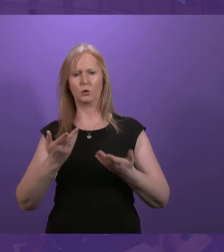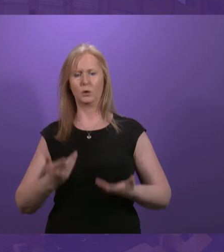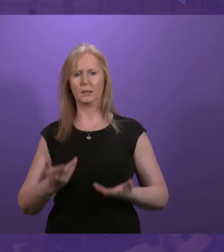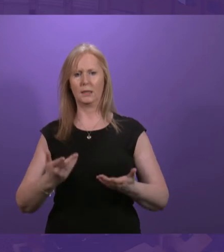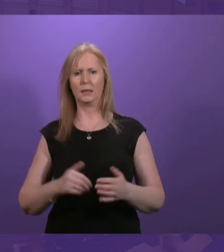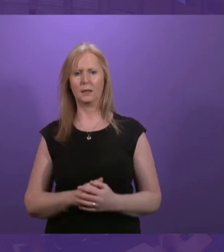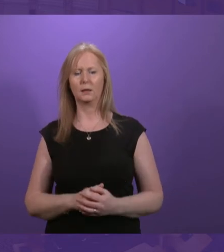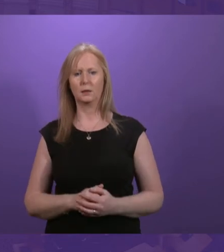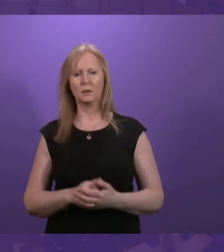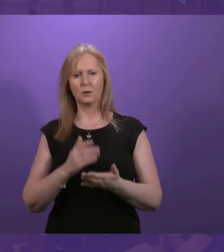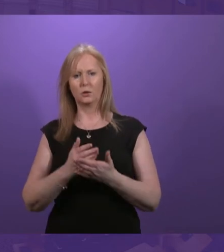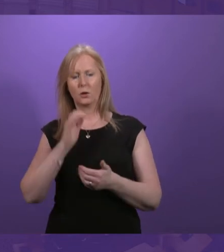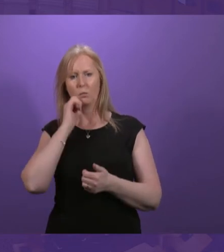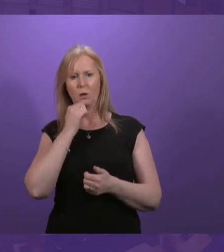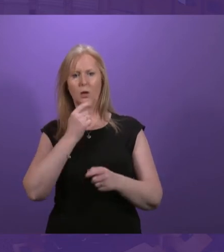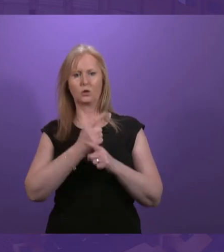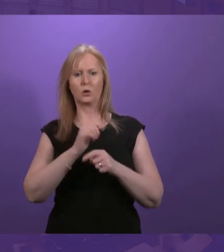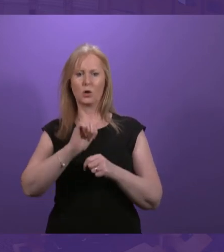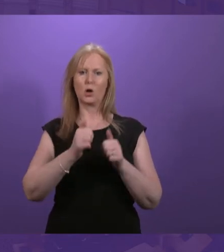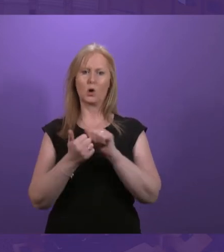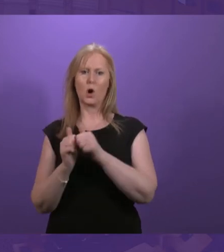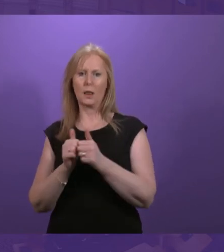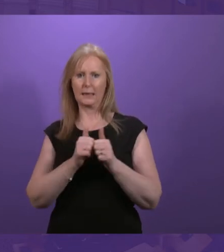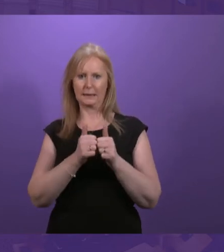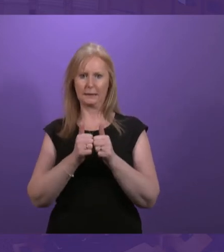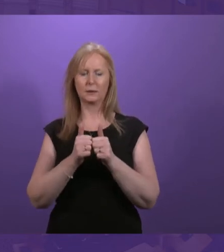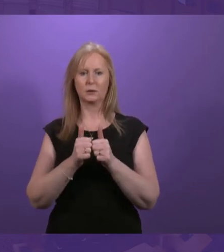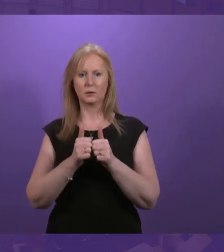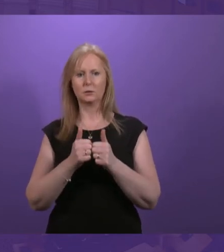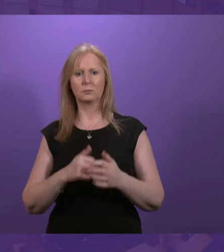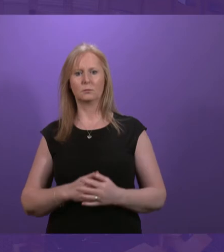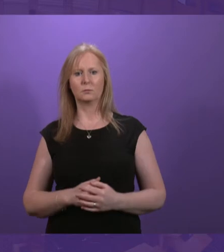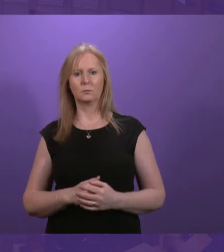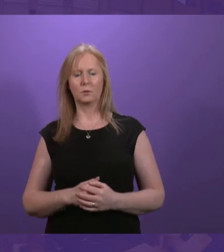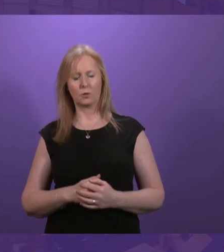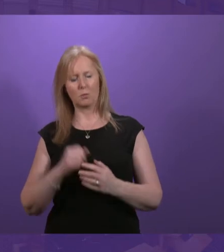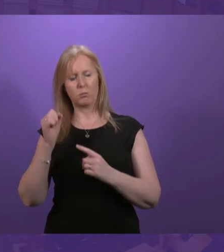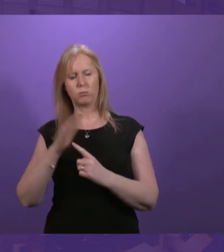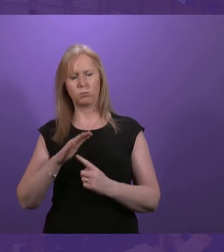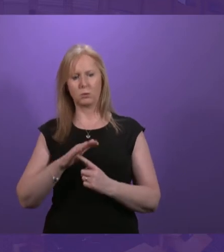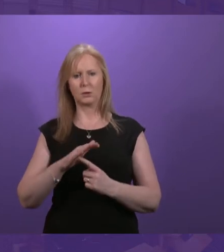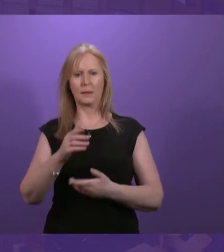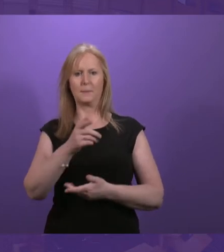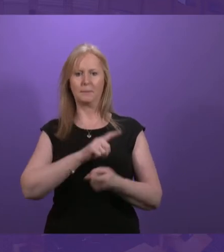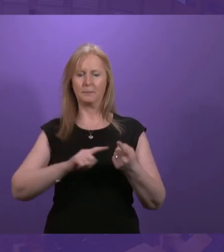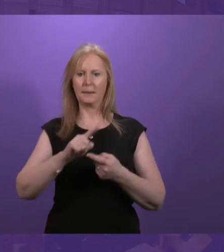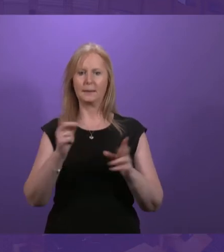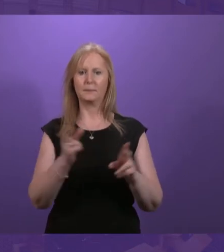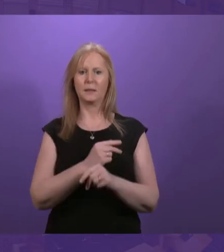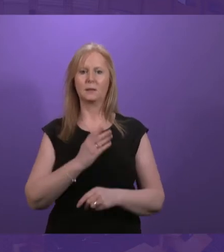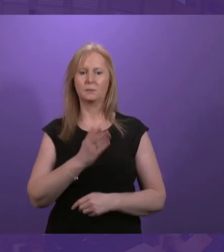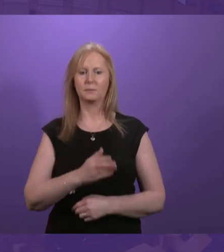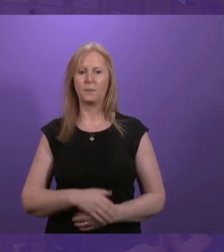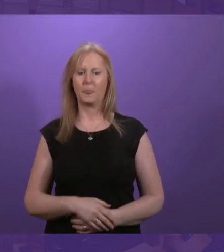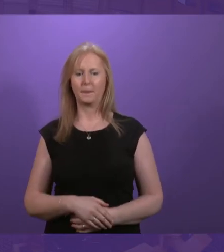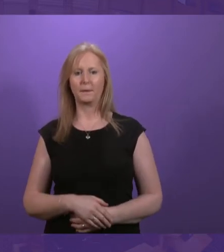to her colleagues Alistair Allen Keyprine and Joan of Obson for not being at that such vital, important meeting. Can I take